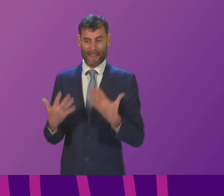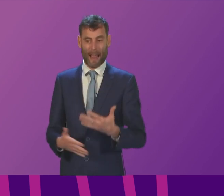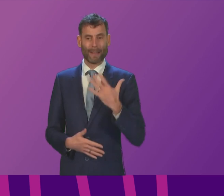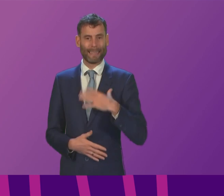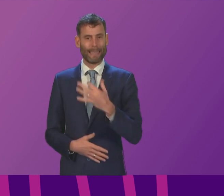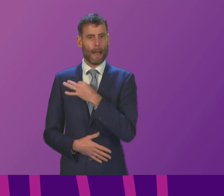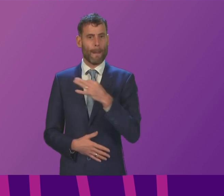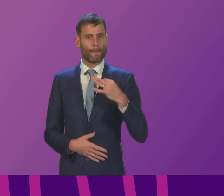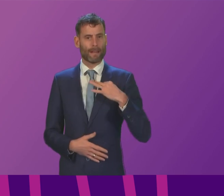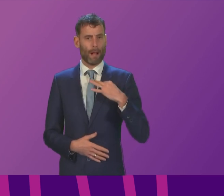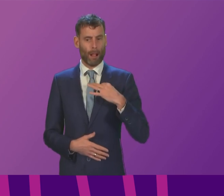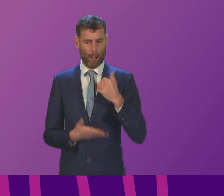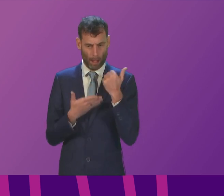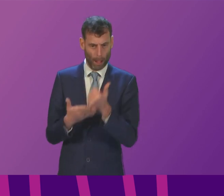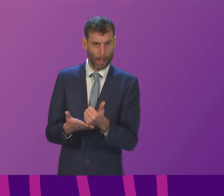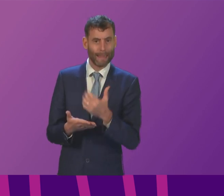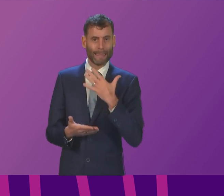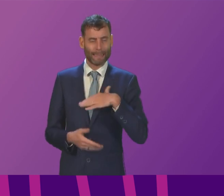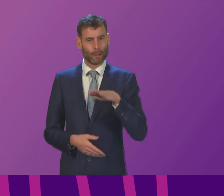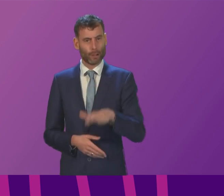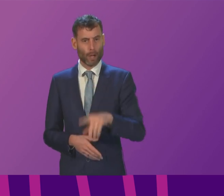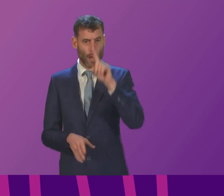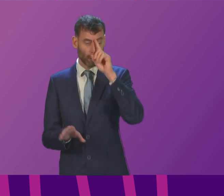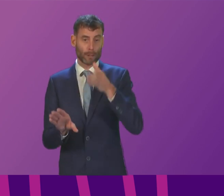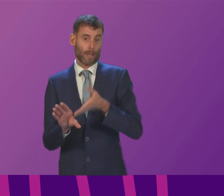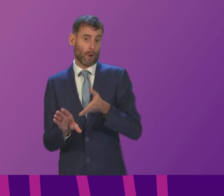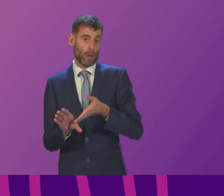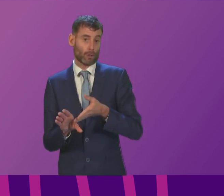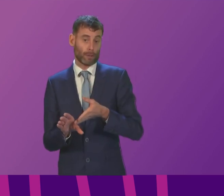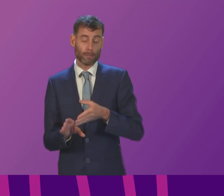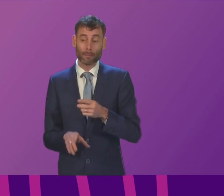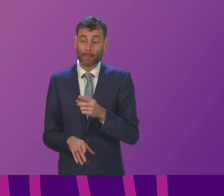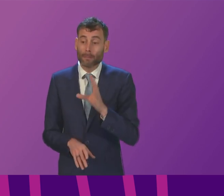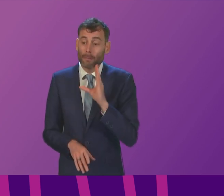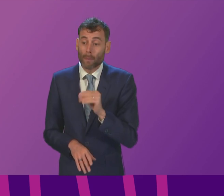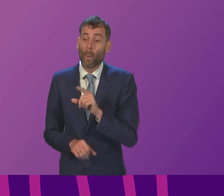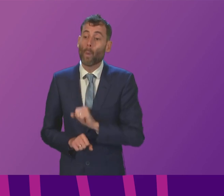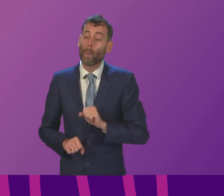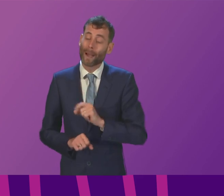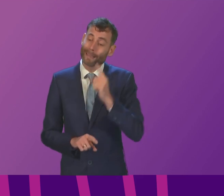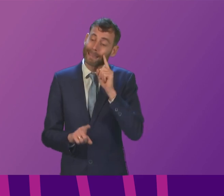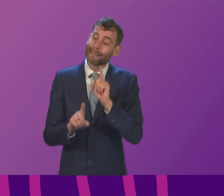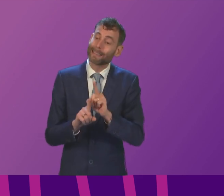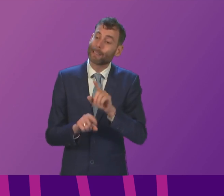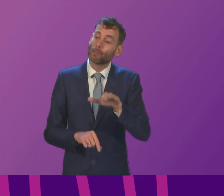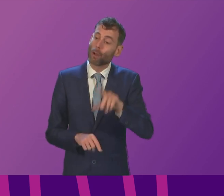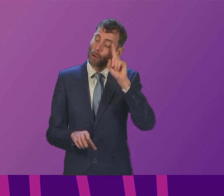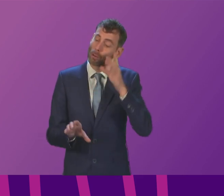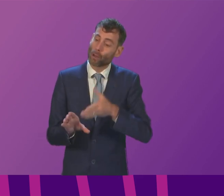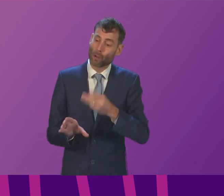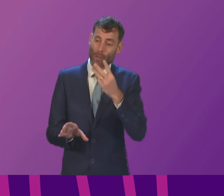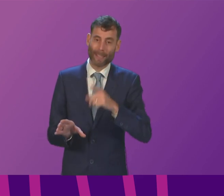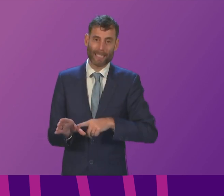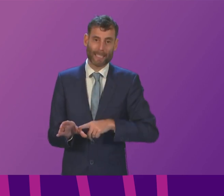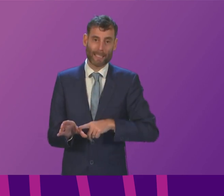be seen by a child psychologist the waiting time for which is apparently at least three years by which time this young girl will have spent